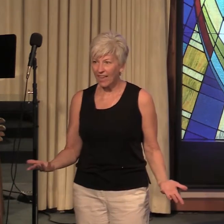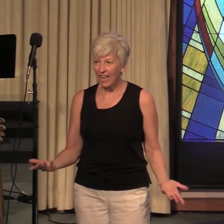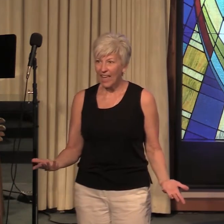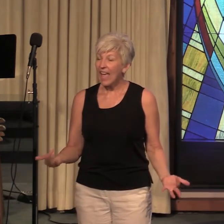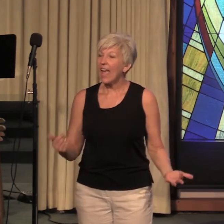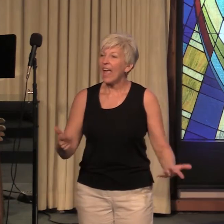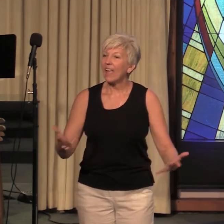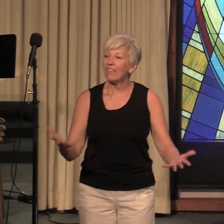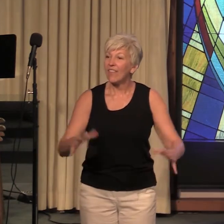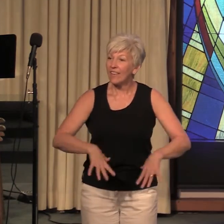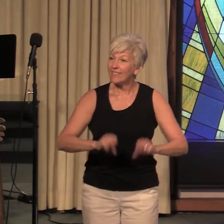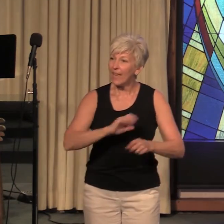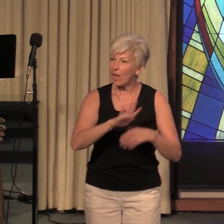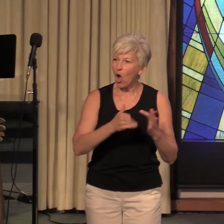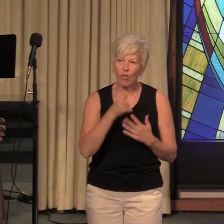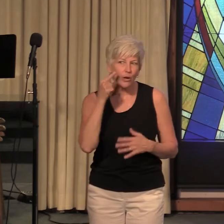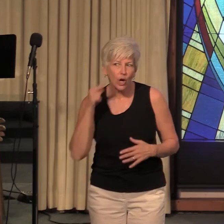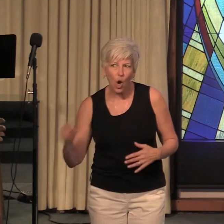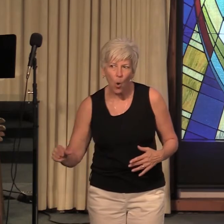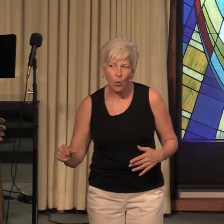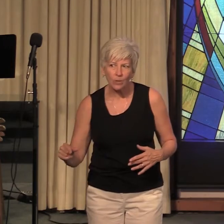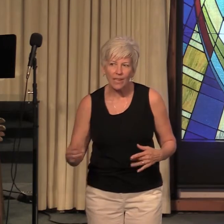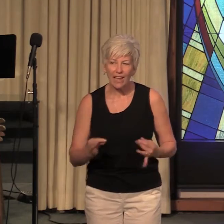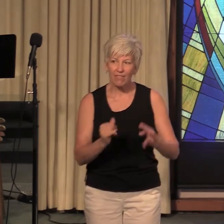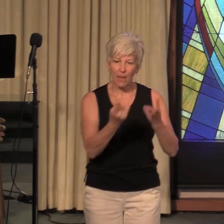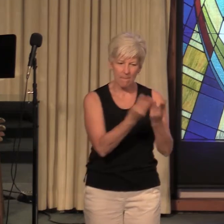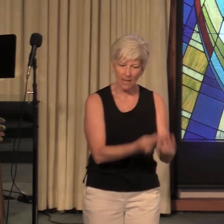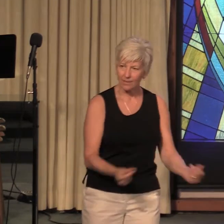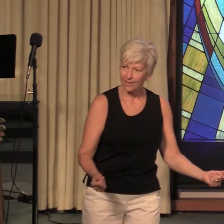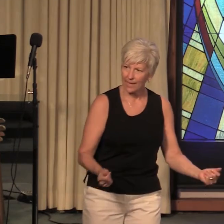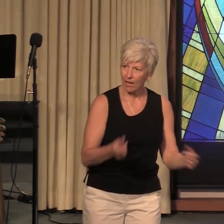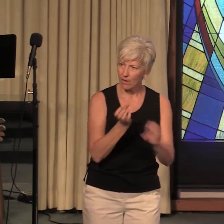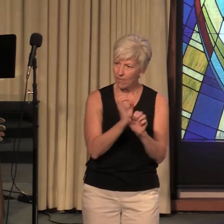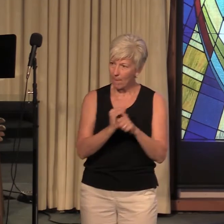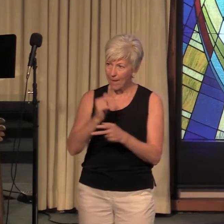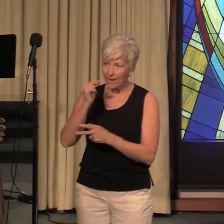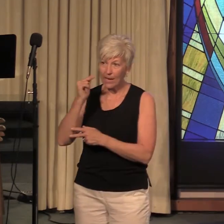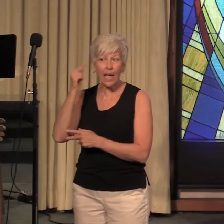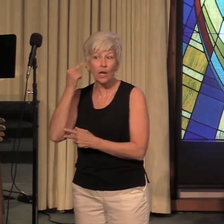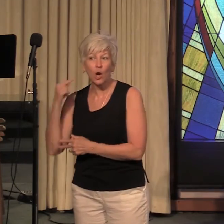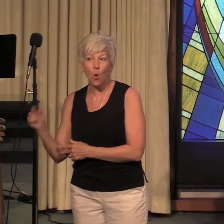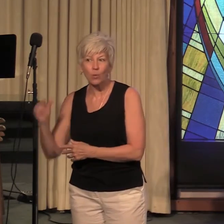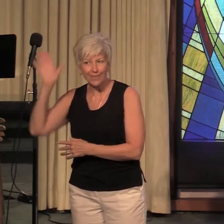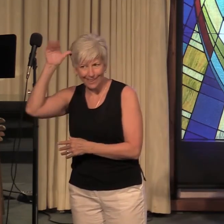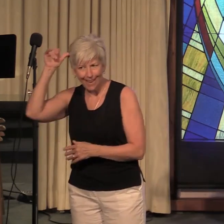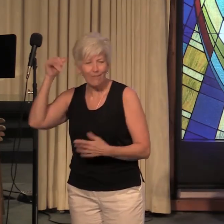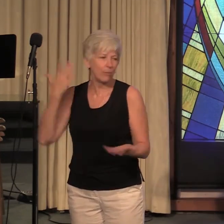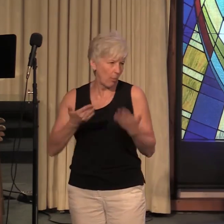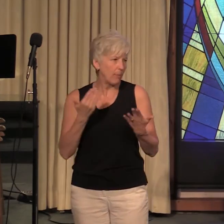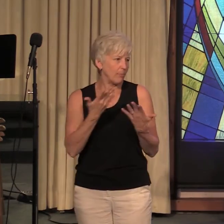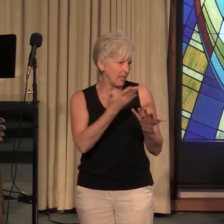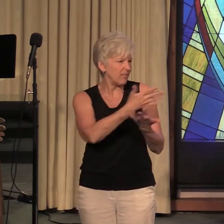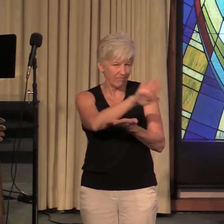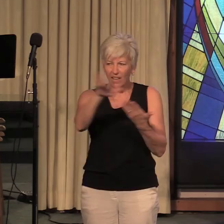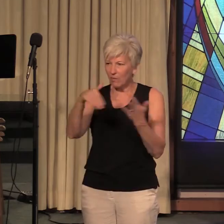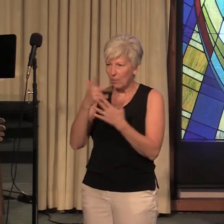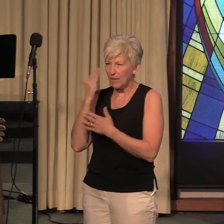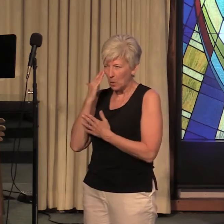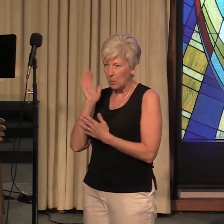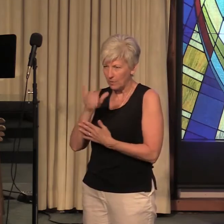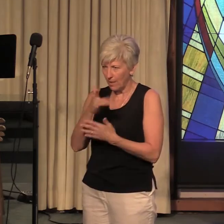take all their gold and melt it down and they make a golden calf and probably everybody knows that part of the story